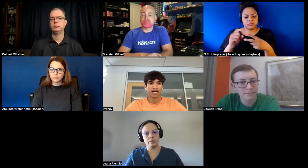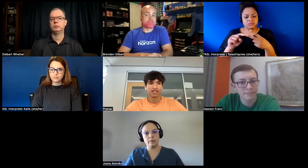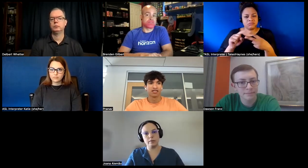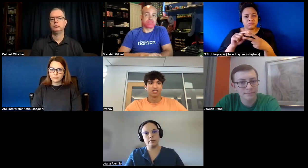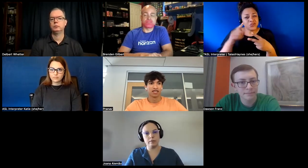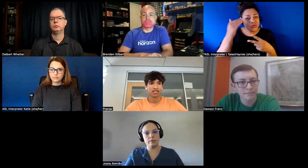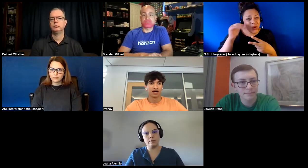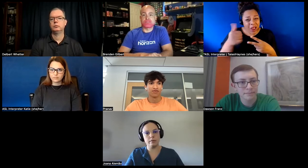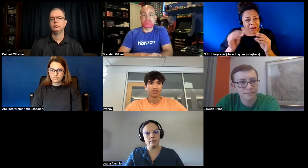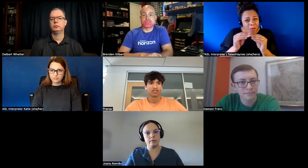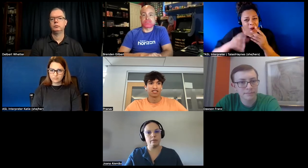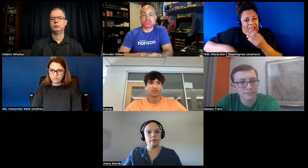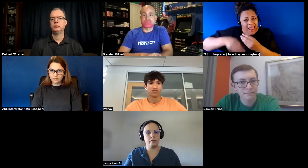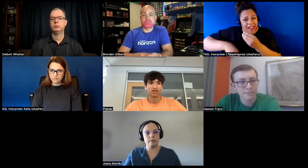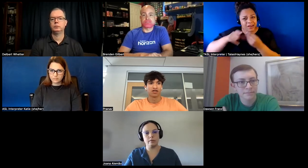added that allow sign language in vr